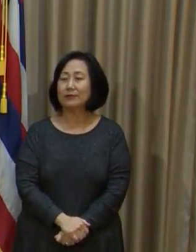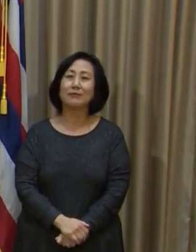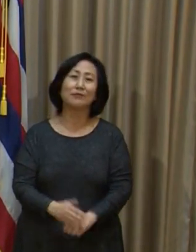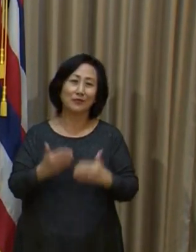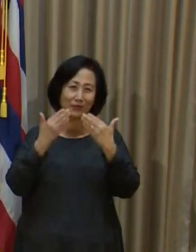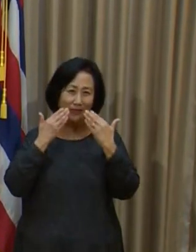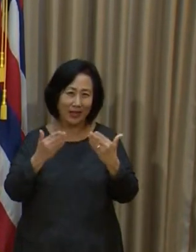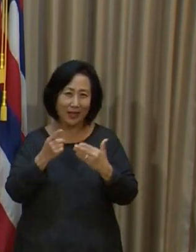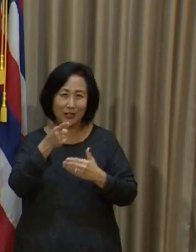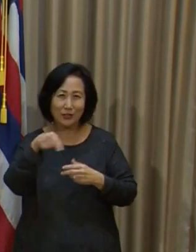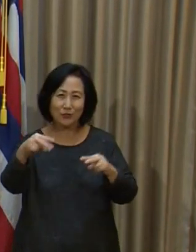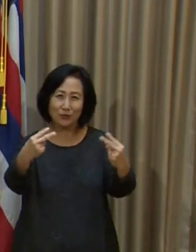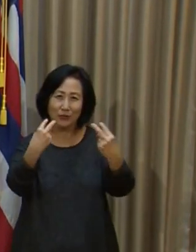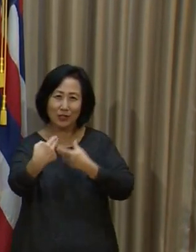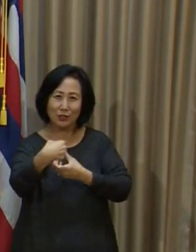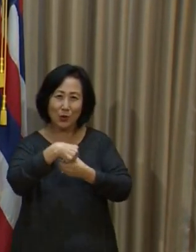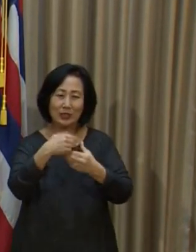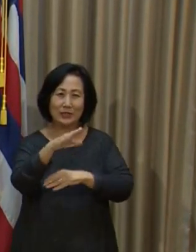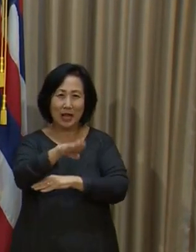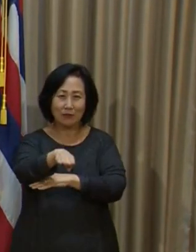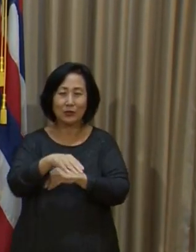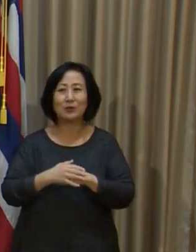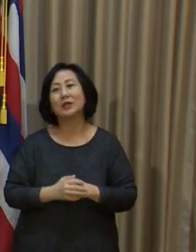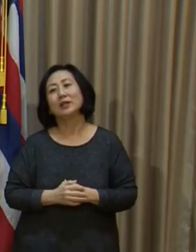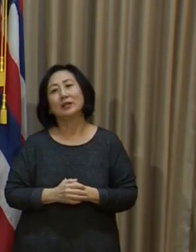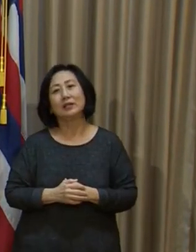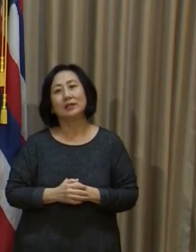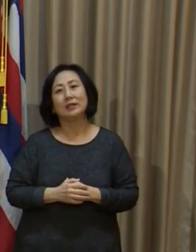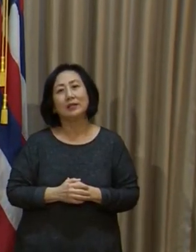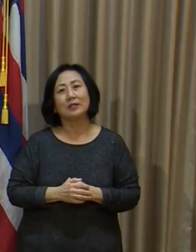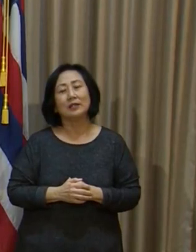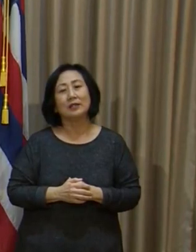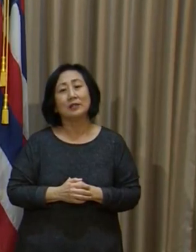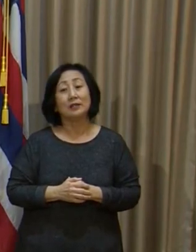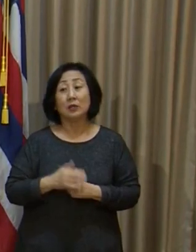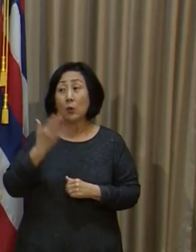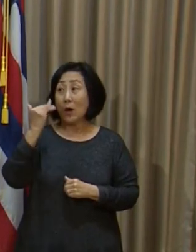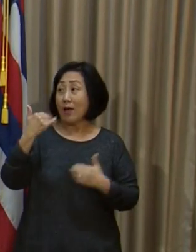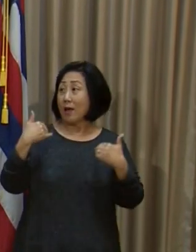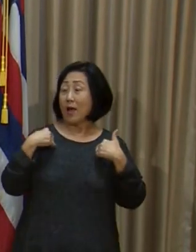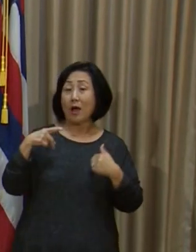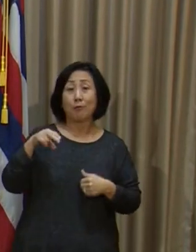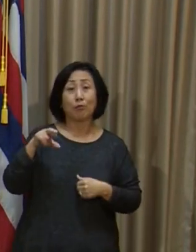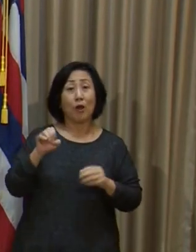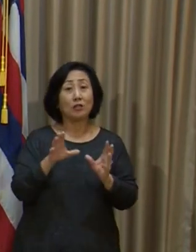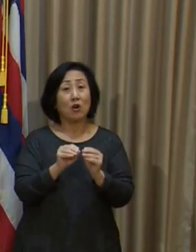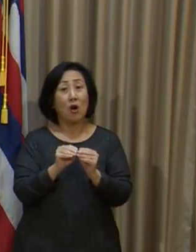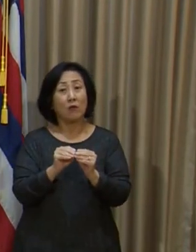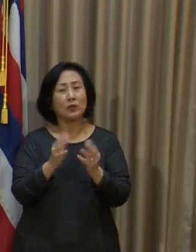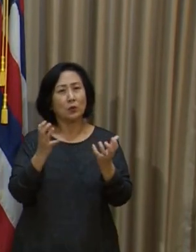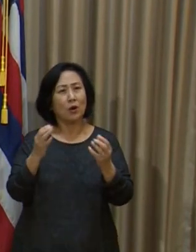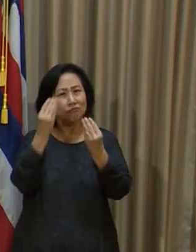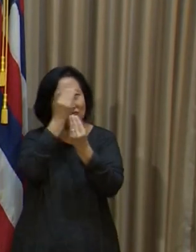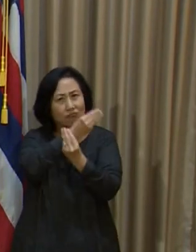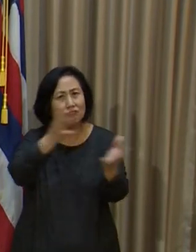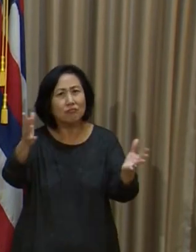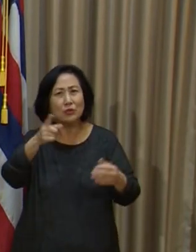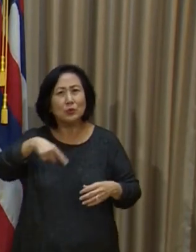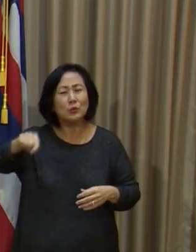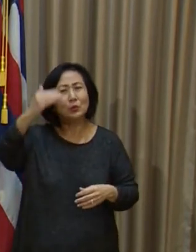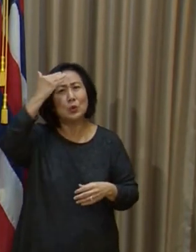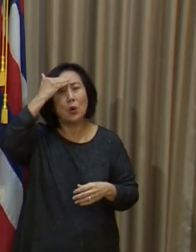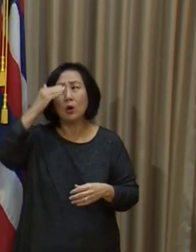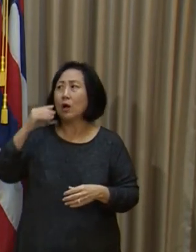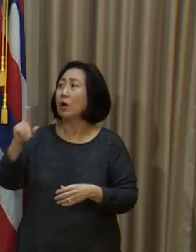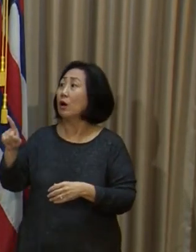Thank you for joining us here this afternoon. We just wanted to make sure and be transparent in informing all of you as soon